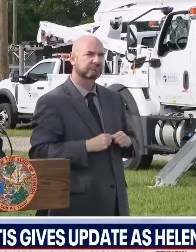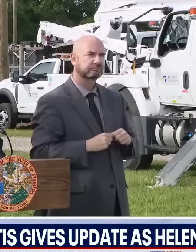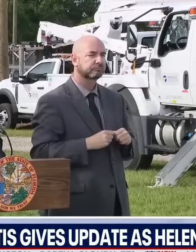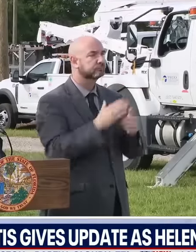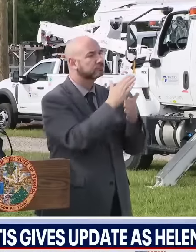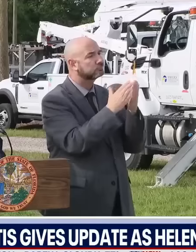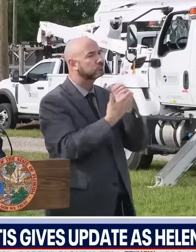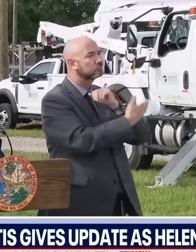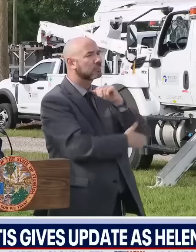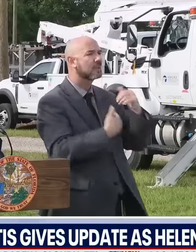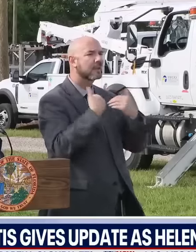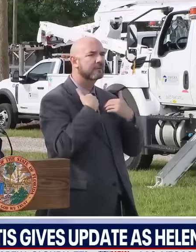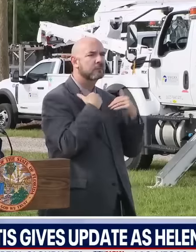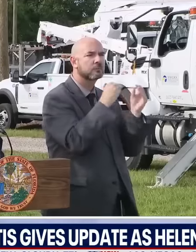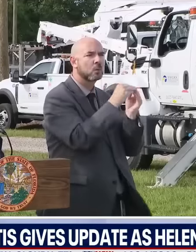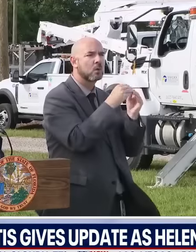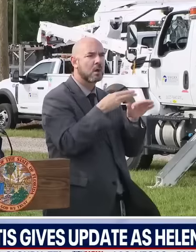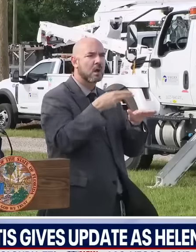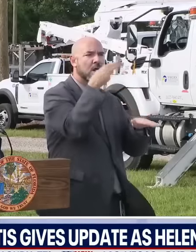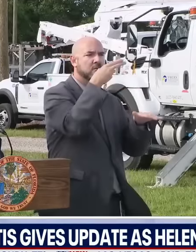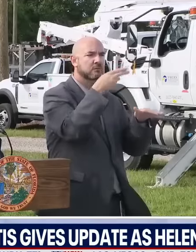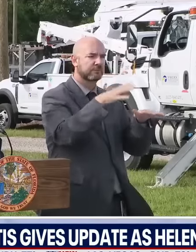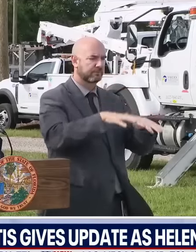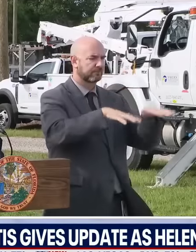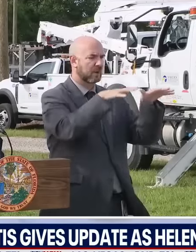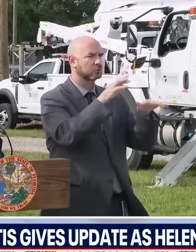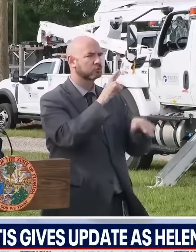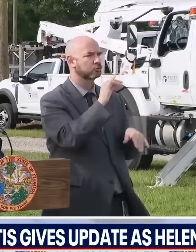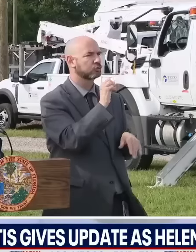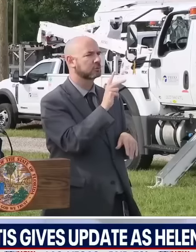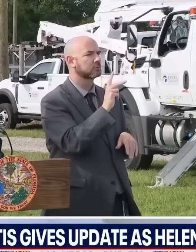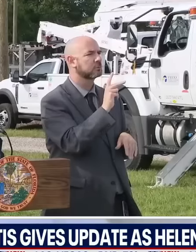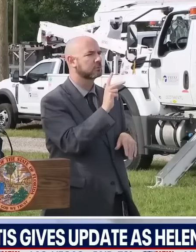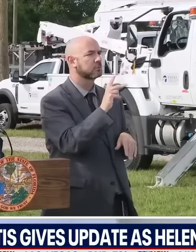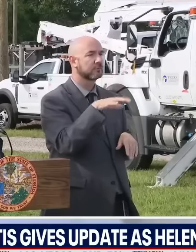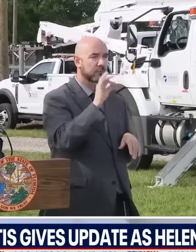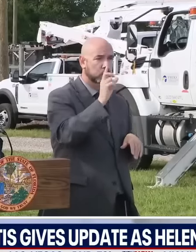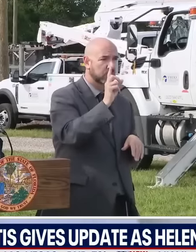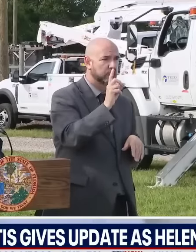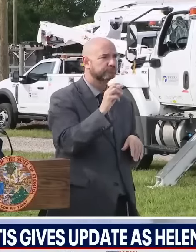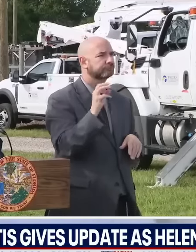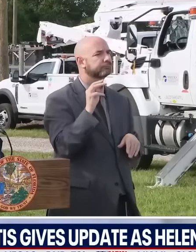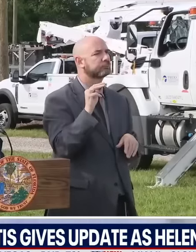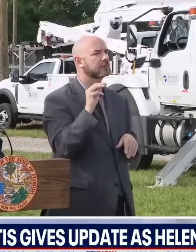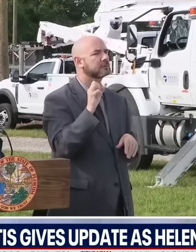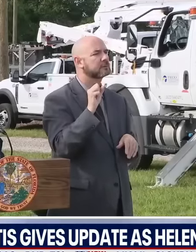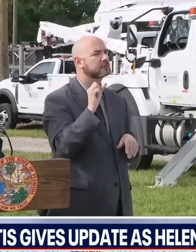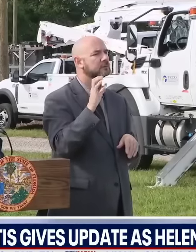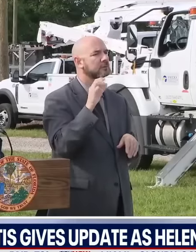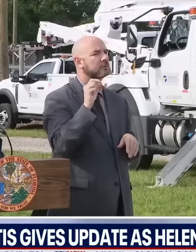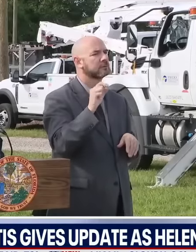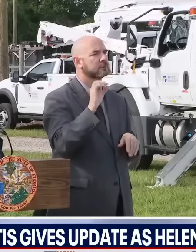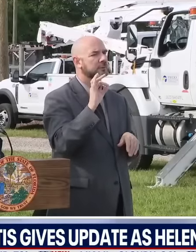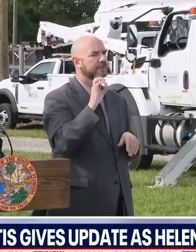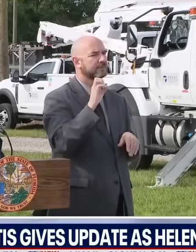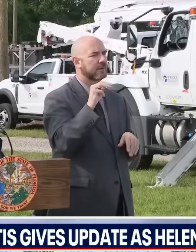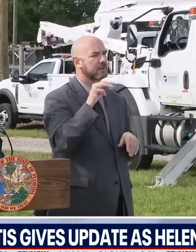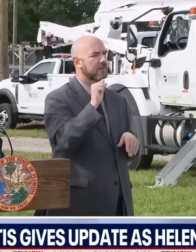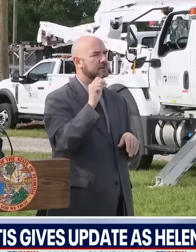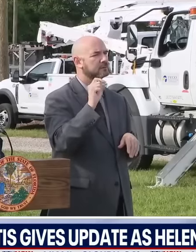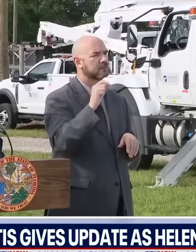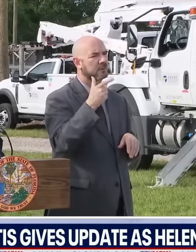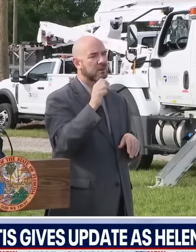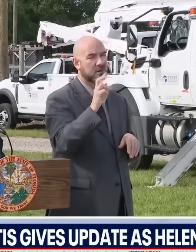by visiting FEMA's map service at msc.fema.gov. If you have questions about shelters, you can go to